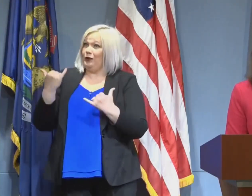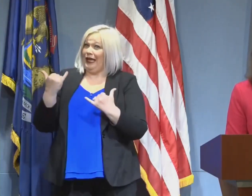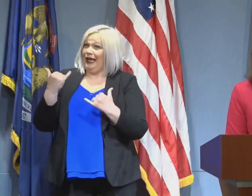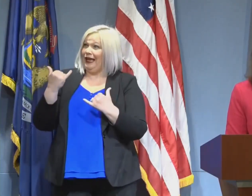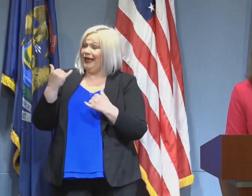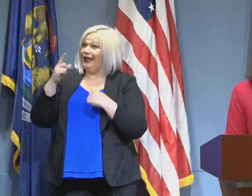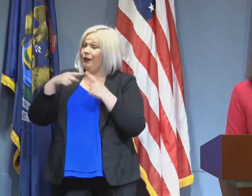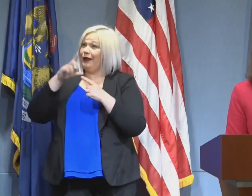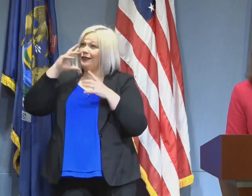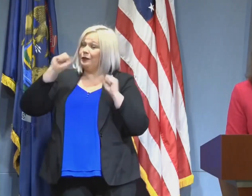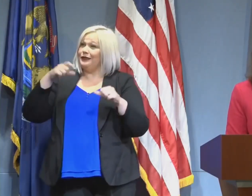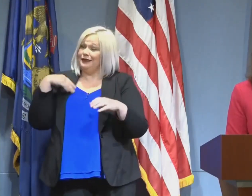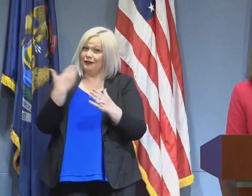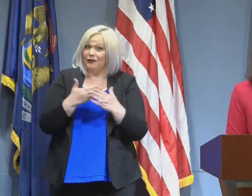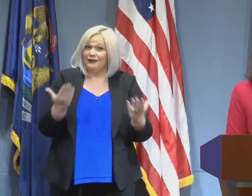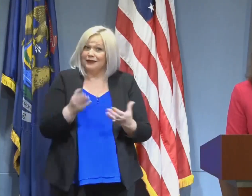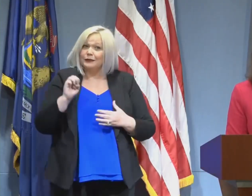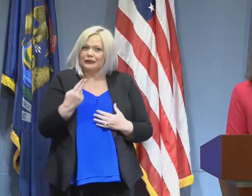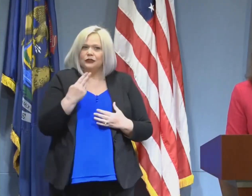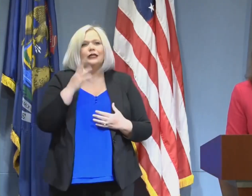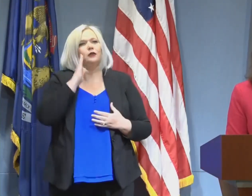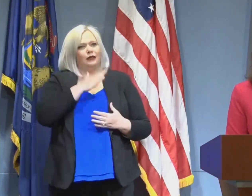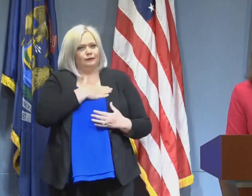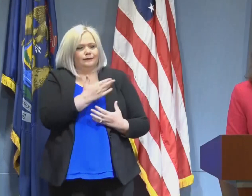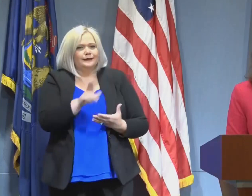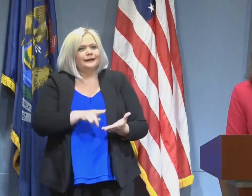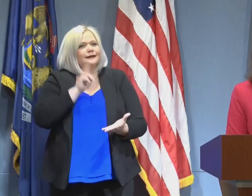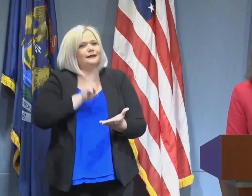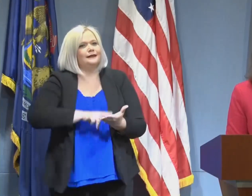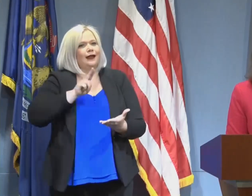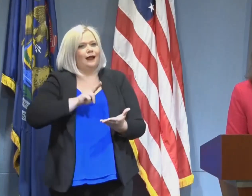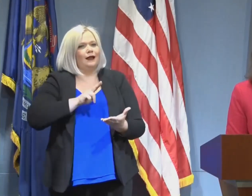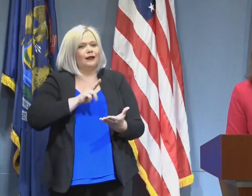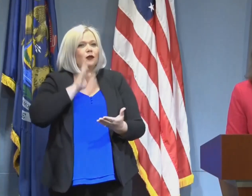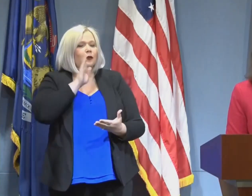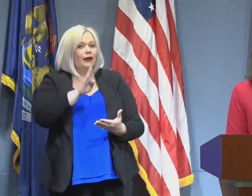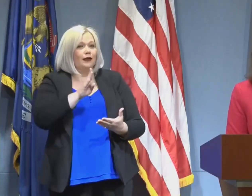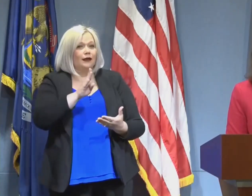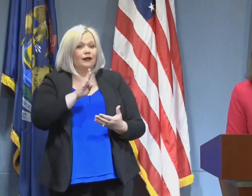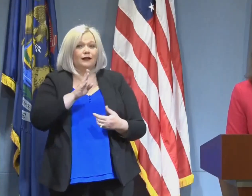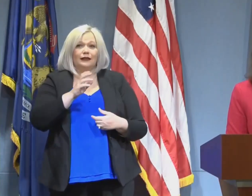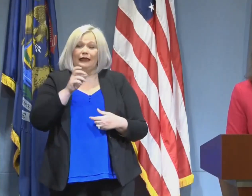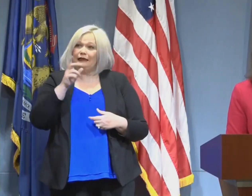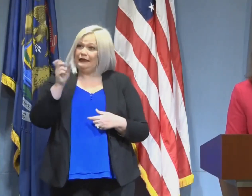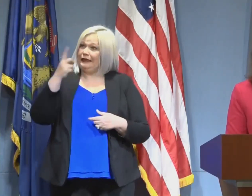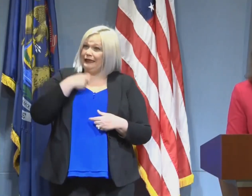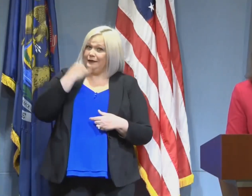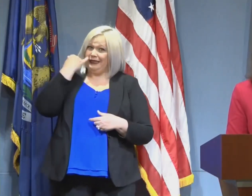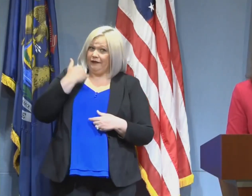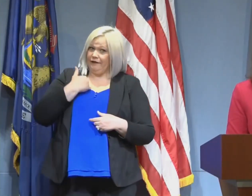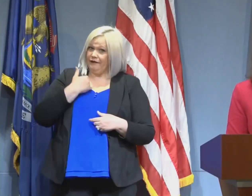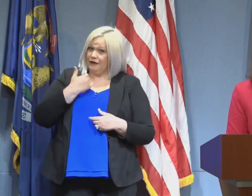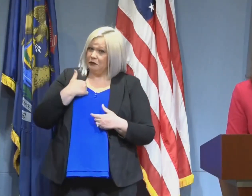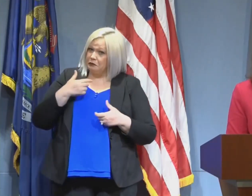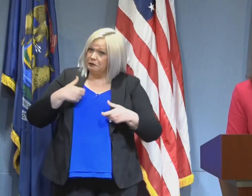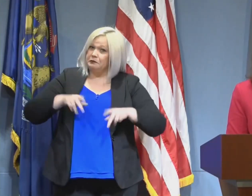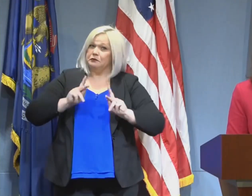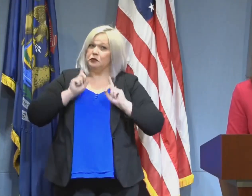that that would be a great thing. And he did say if I get an opportunity to go to Midland, would you consider joining me? I said, of course I would.